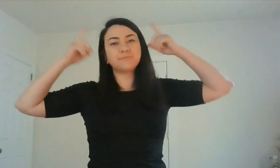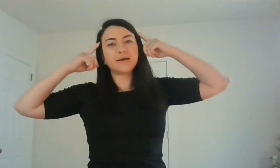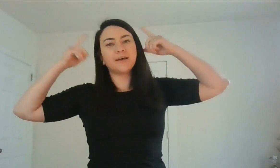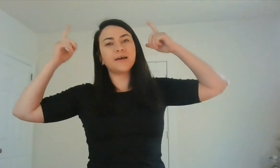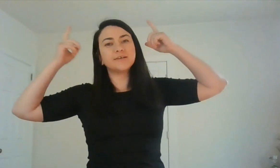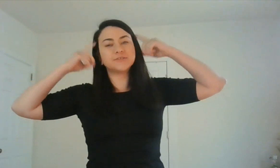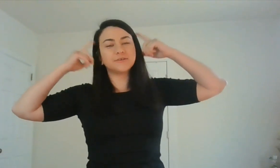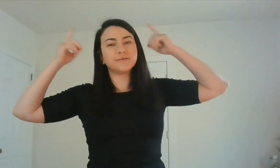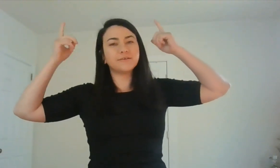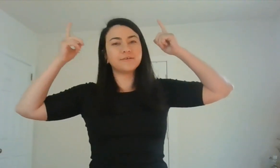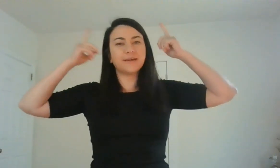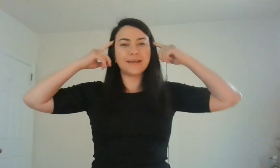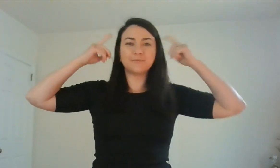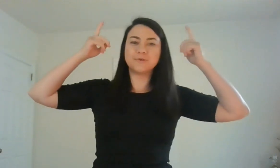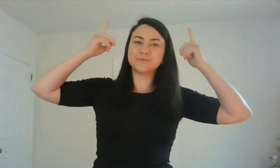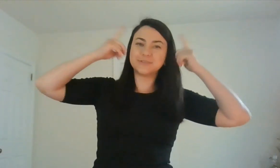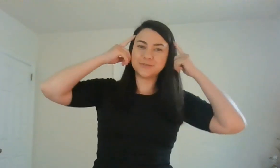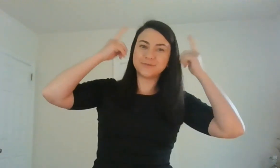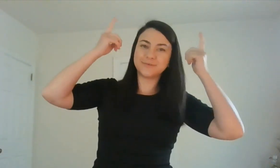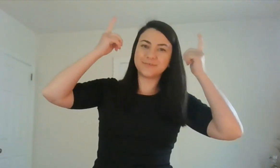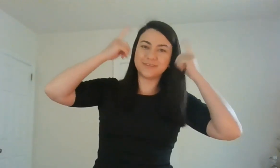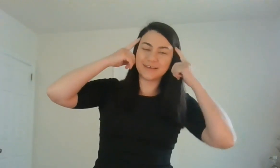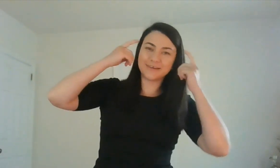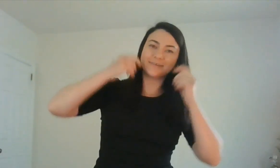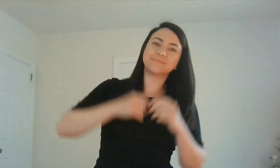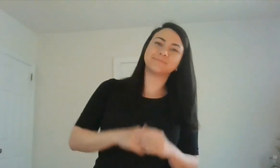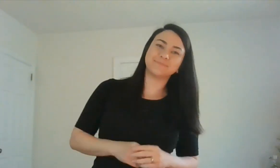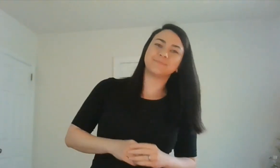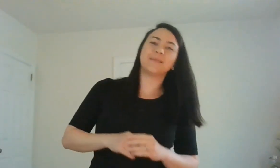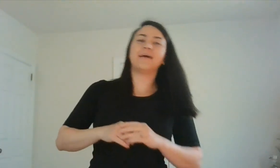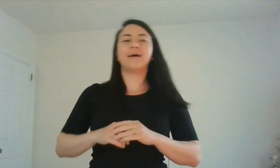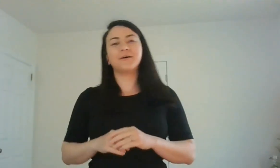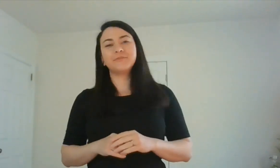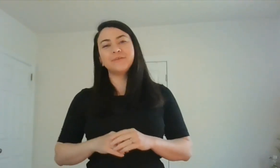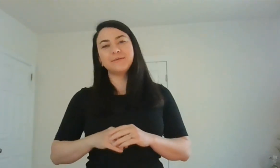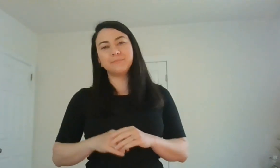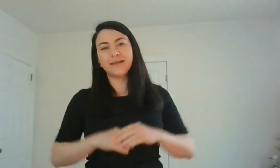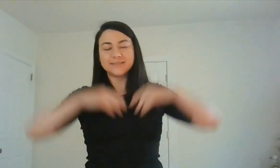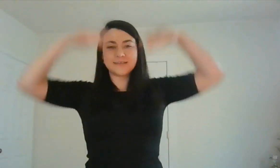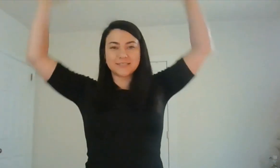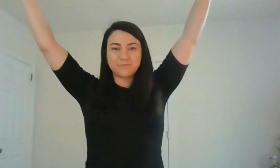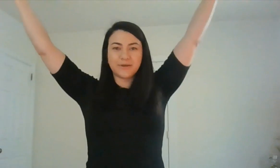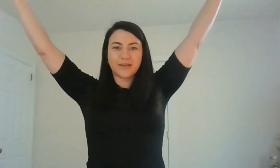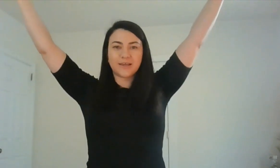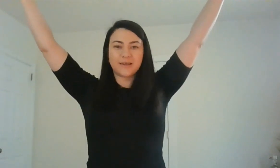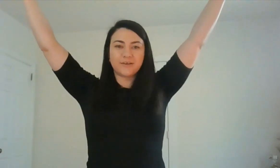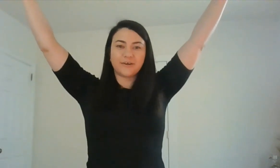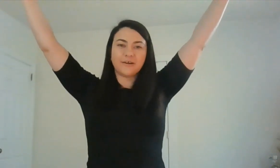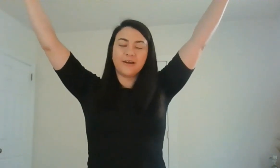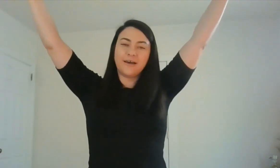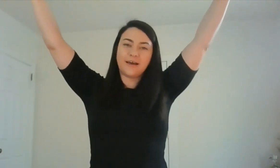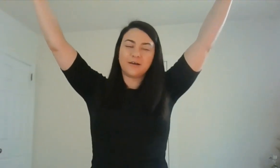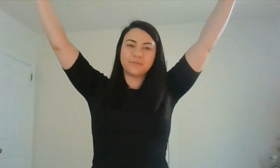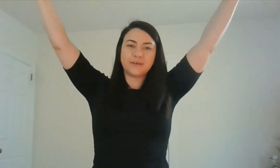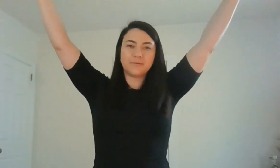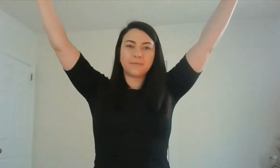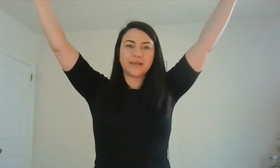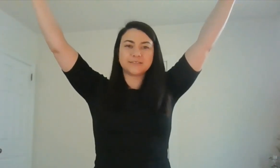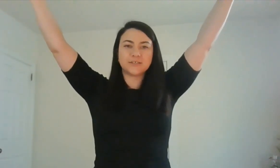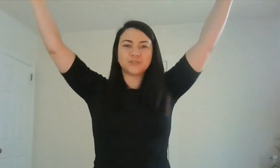better able to think. Healthy makes us bigger. Healthy makes us